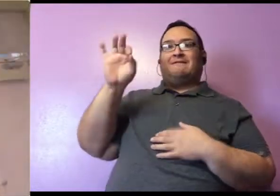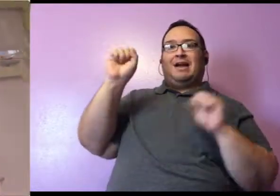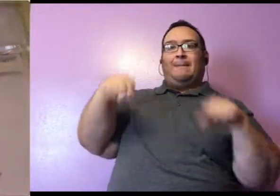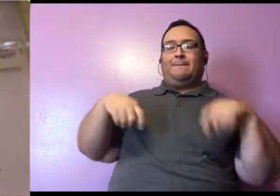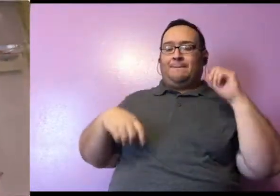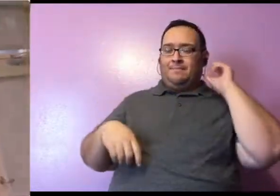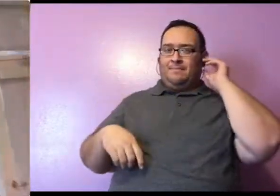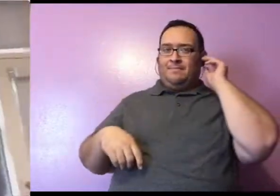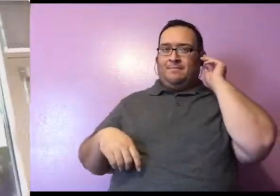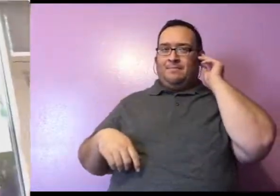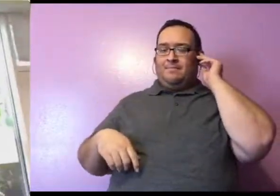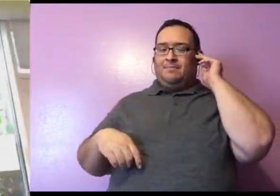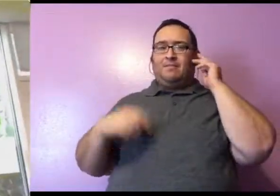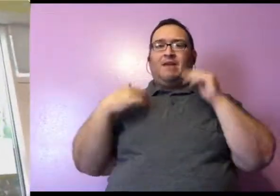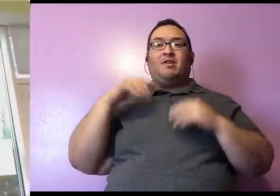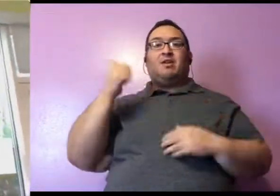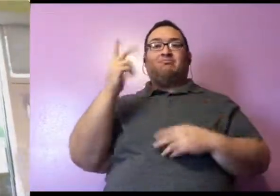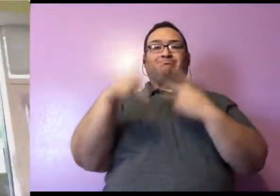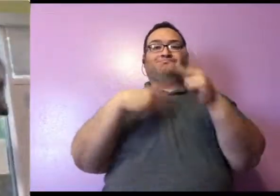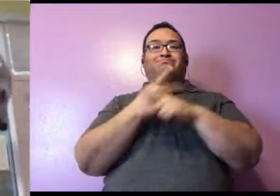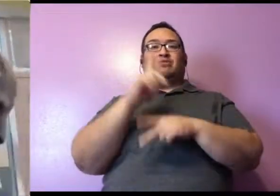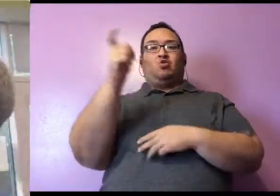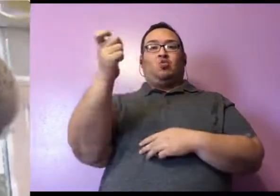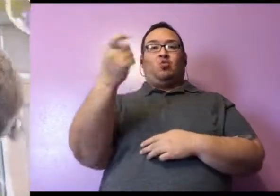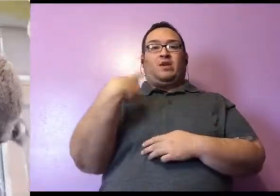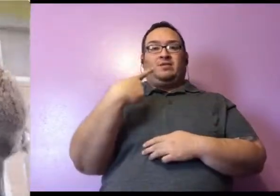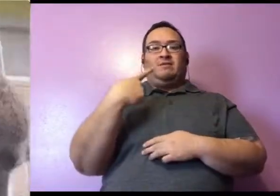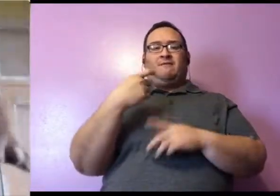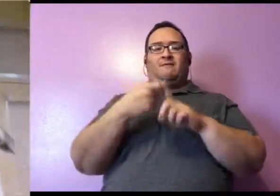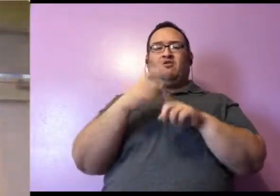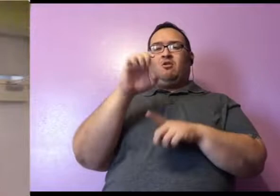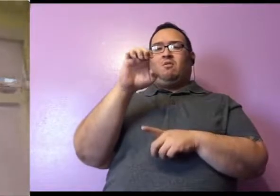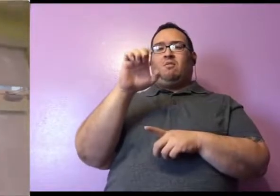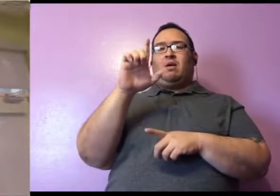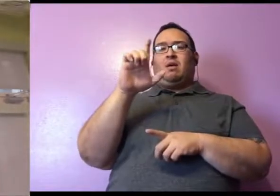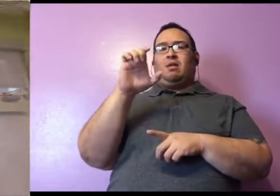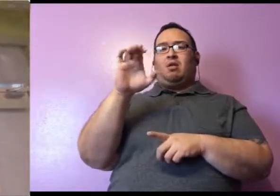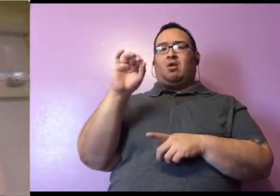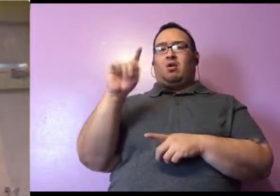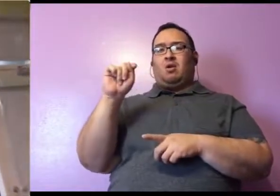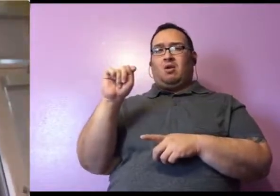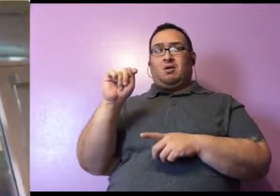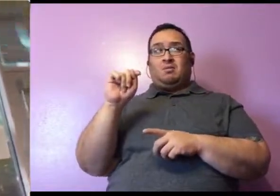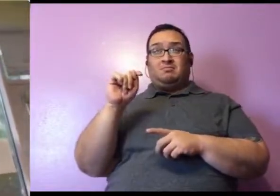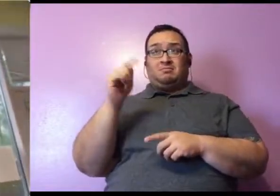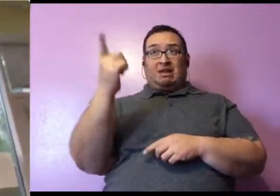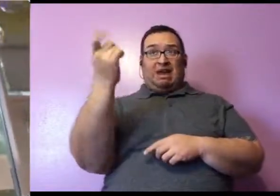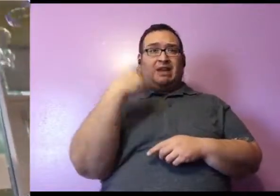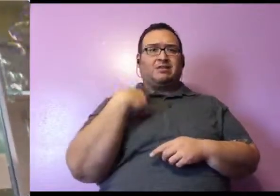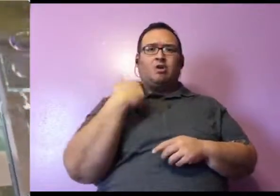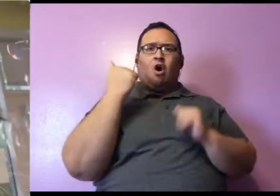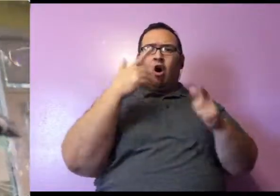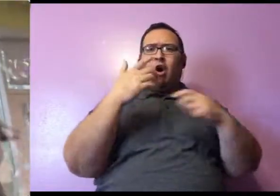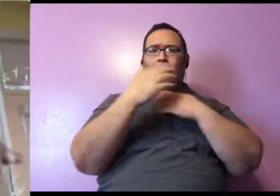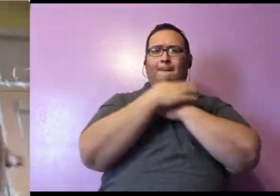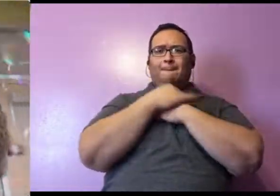I think we have another question from Elliot. Are all bearcats black? Now,